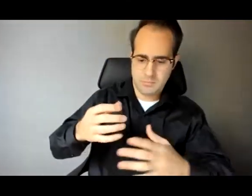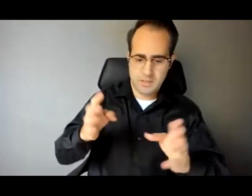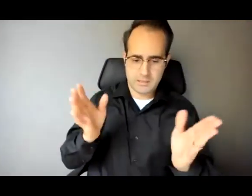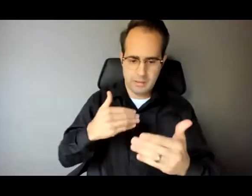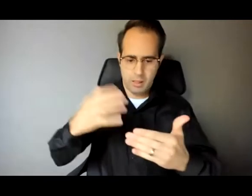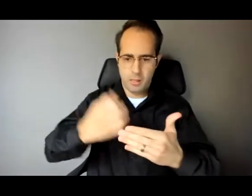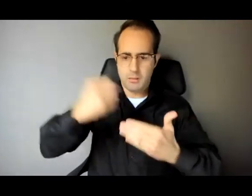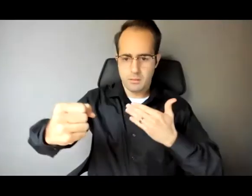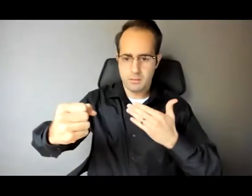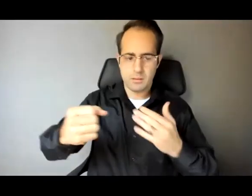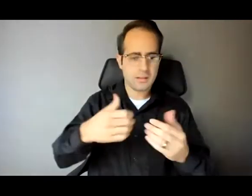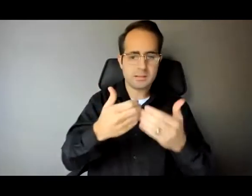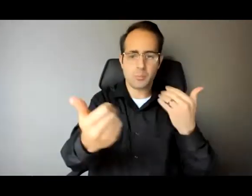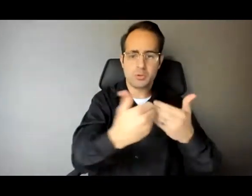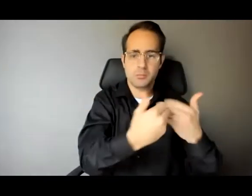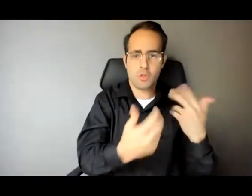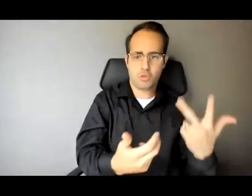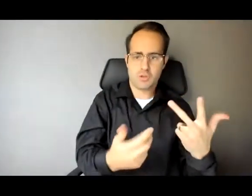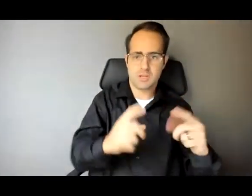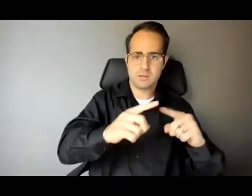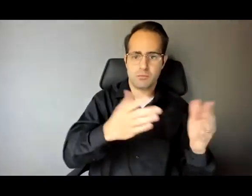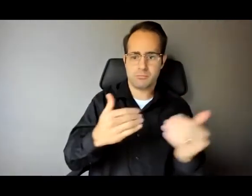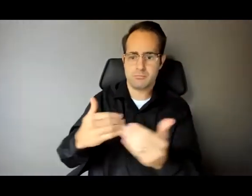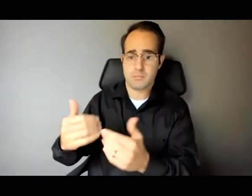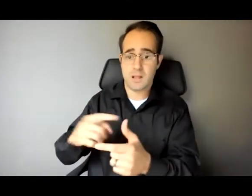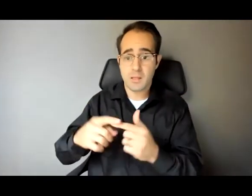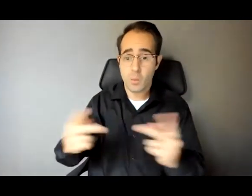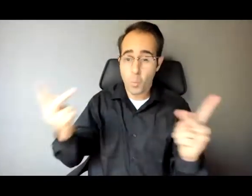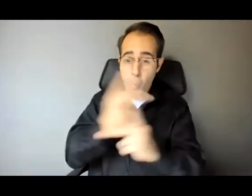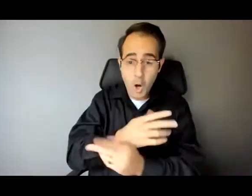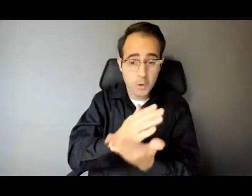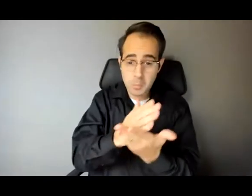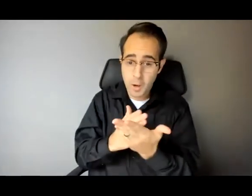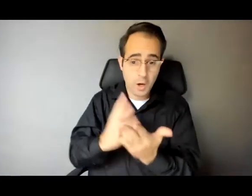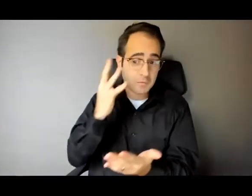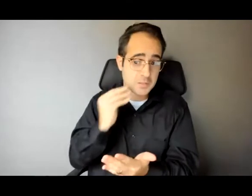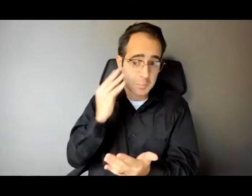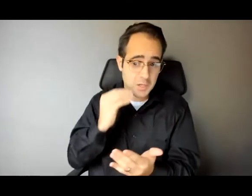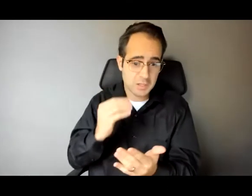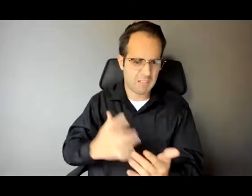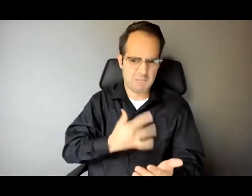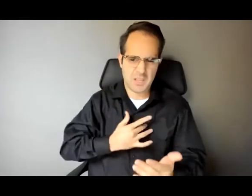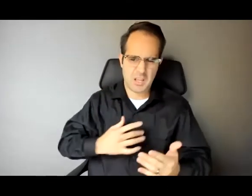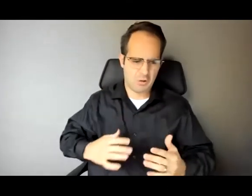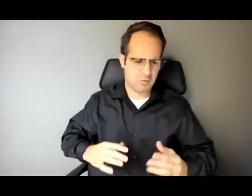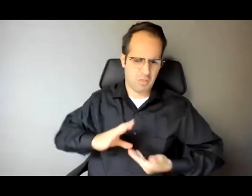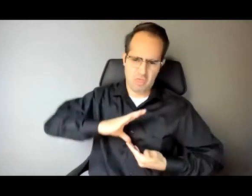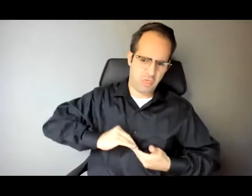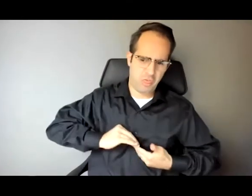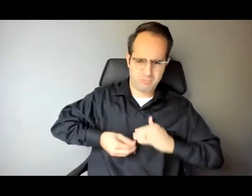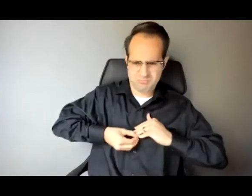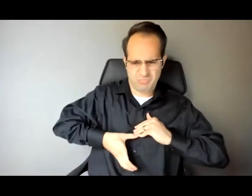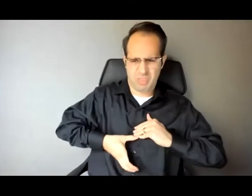holding cells. And the roughest part of the whole experience, the most degrading part actually came next.